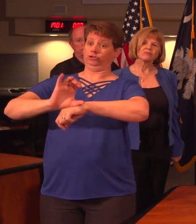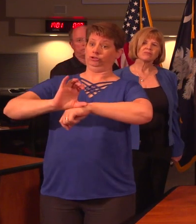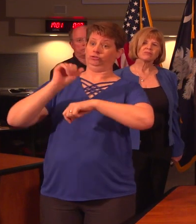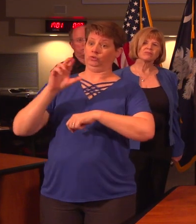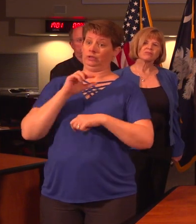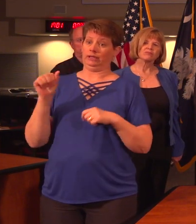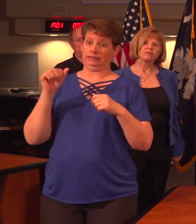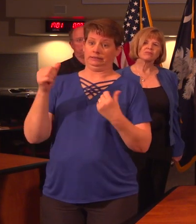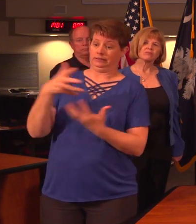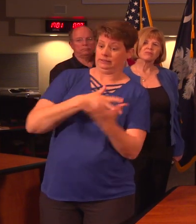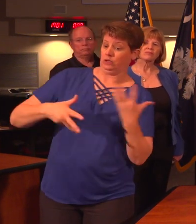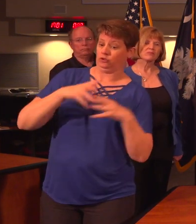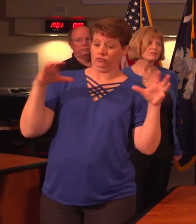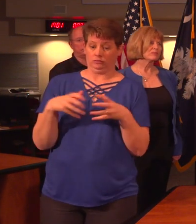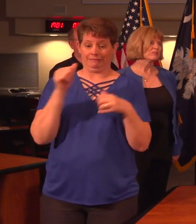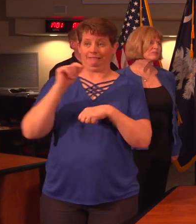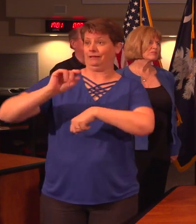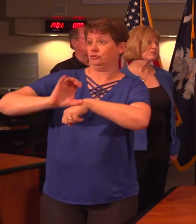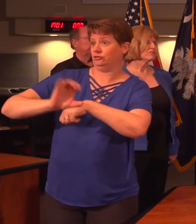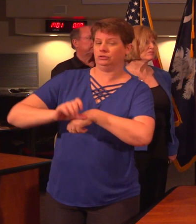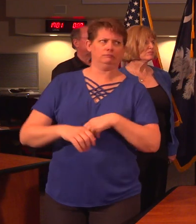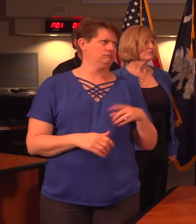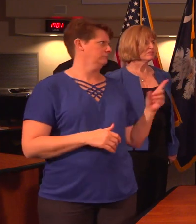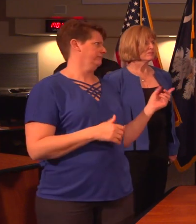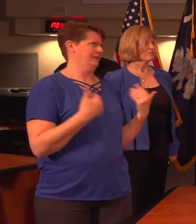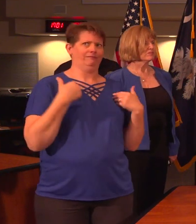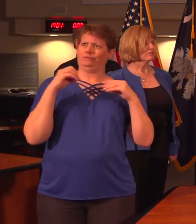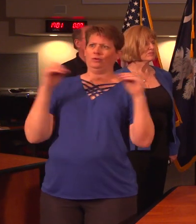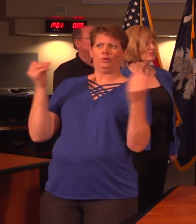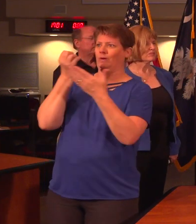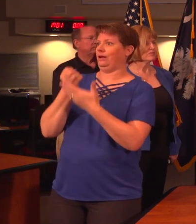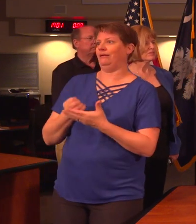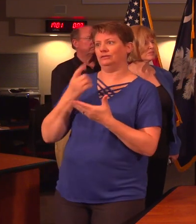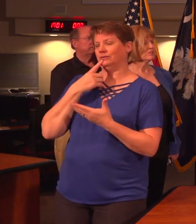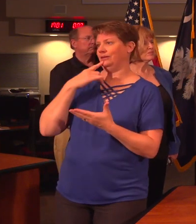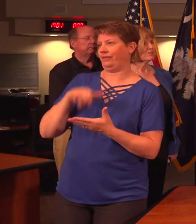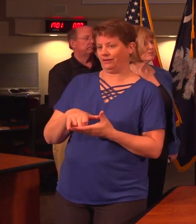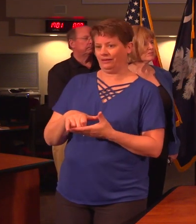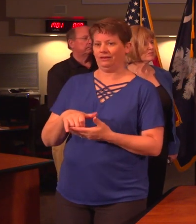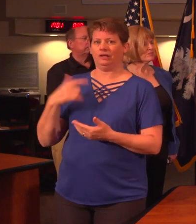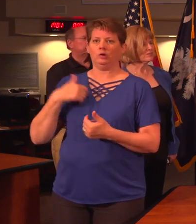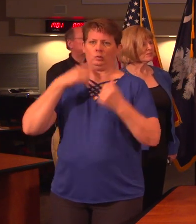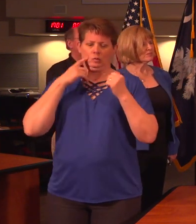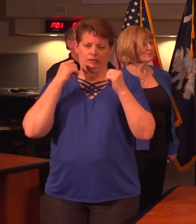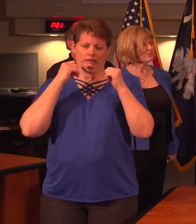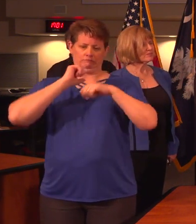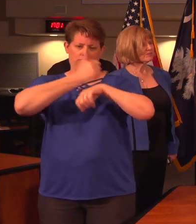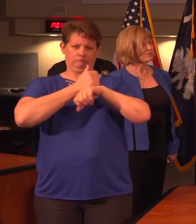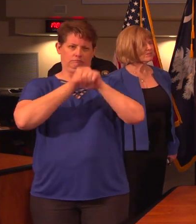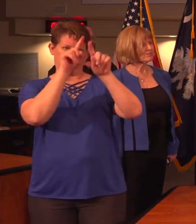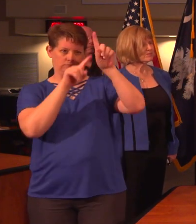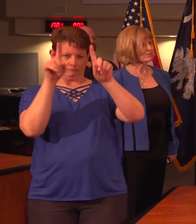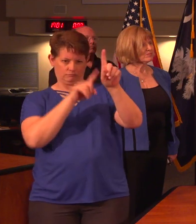or a social circle within a church? We don't have any evidence to suggest that because we have a way of mapping cases based